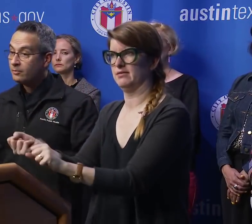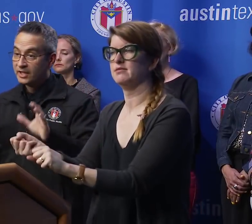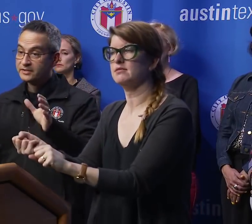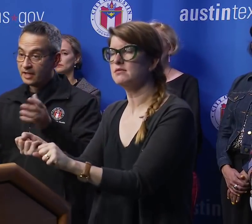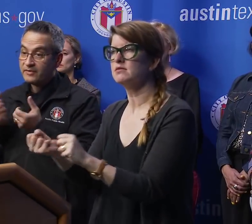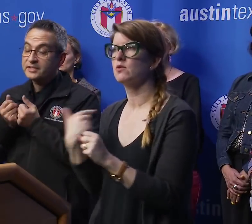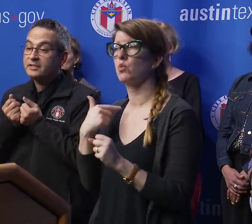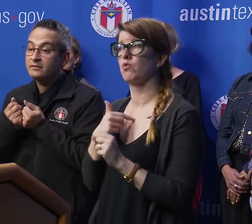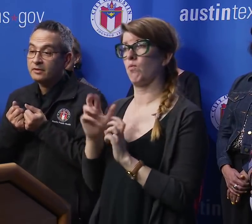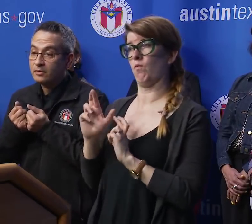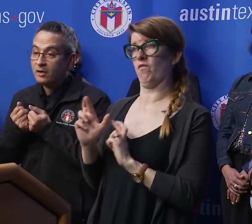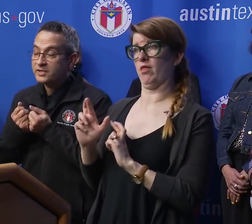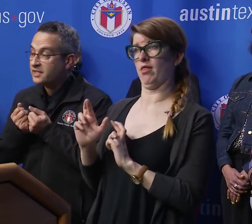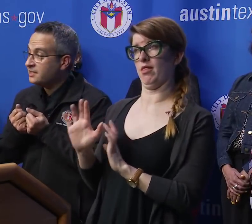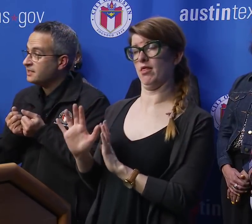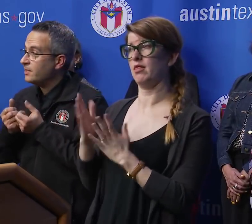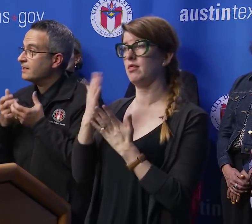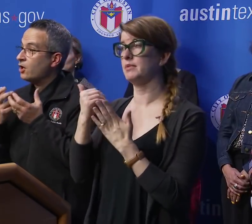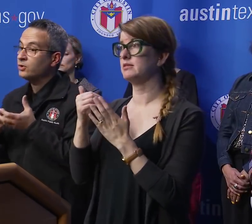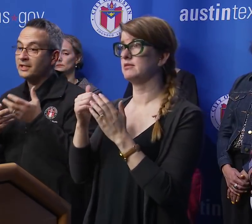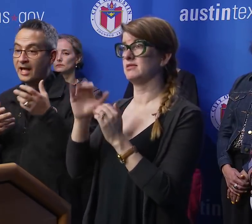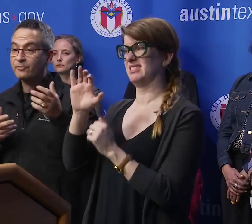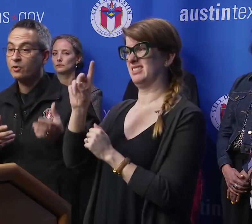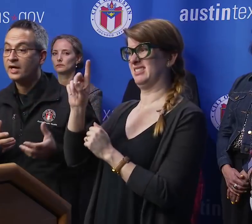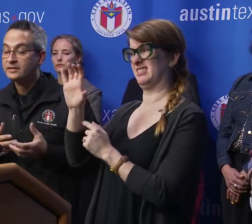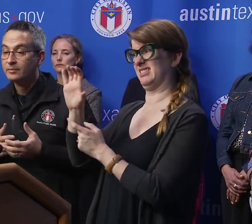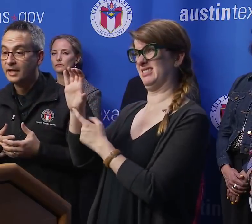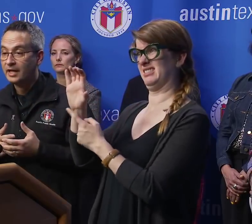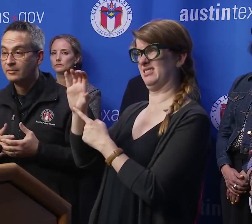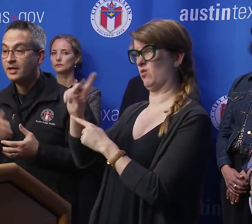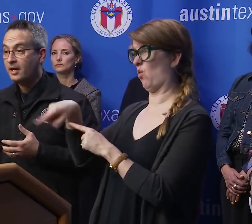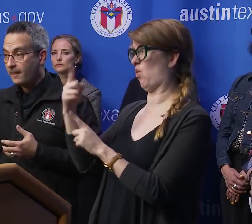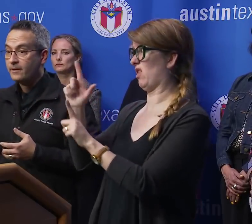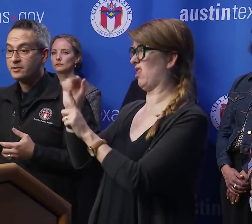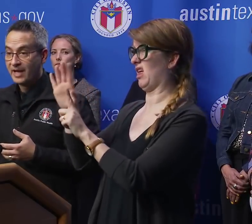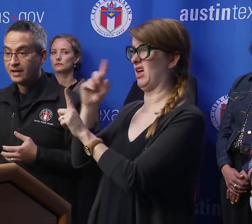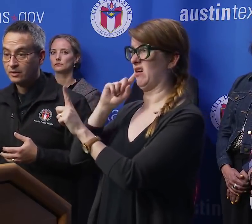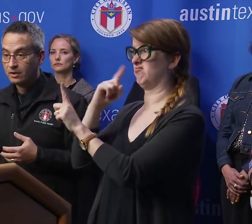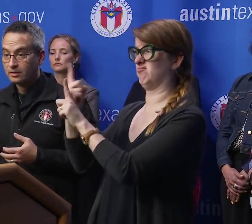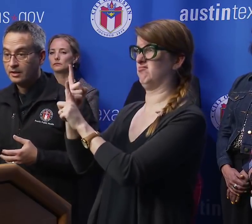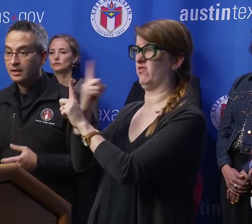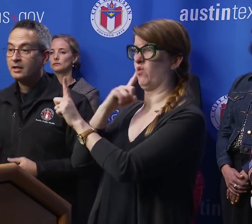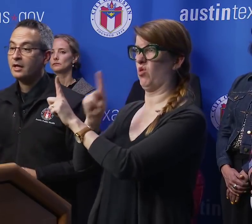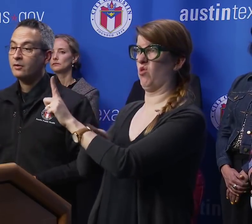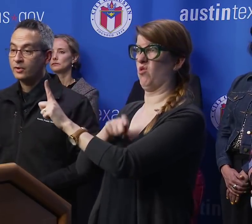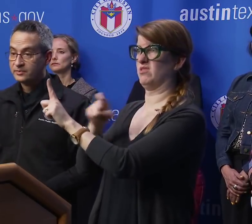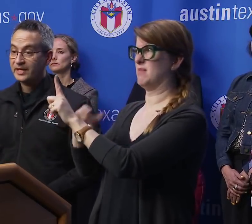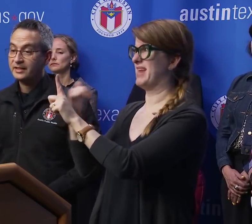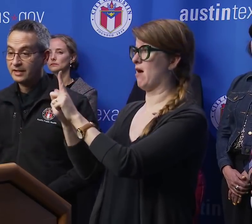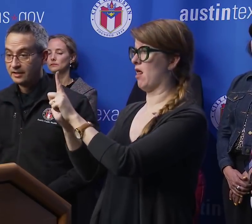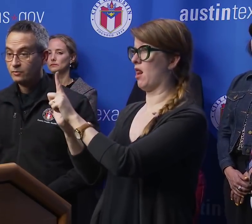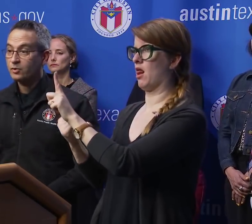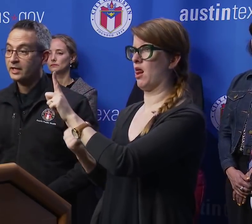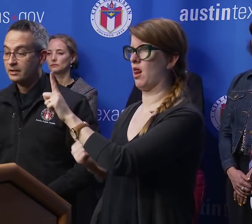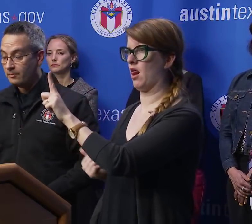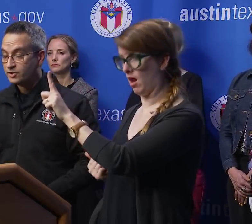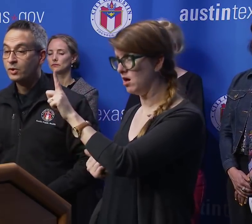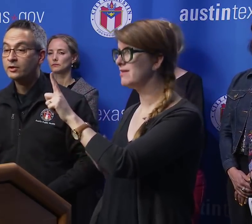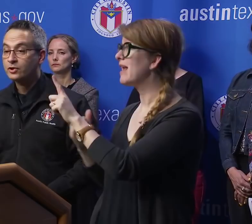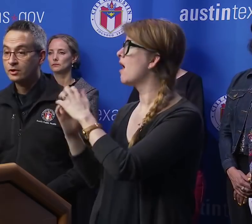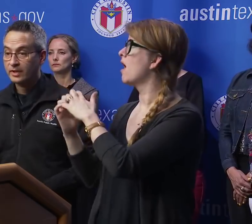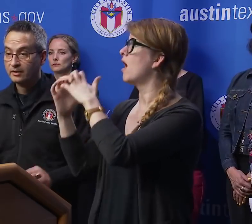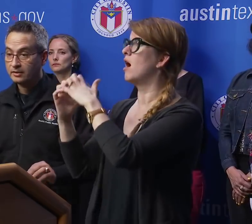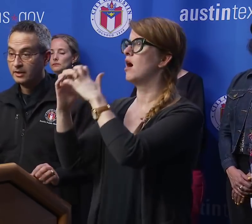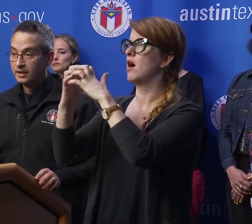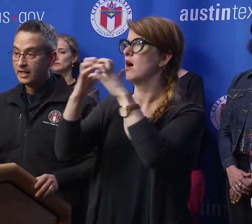now, because obviously, with CDC being the only lab for quite some time, there's a backlog. We're expecting that we'll get a